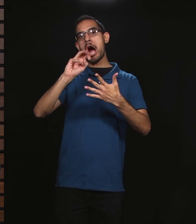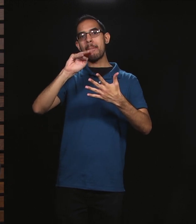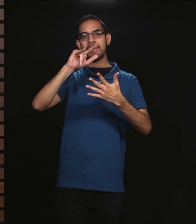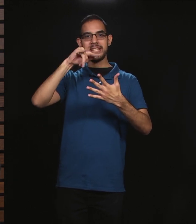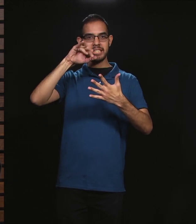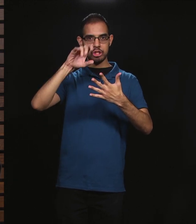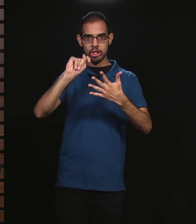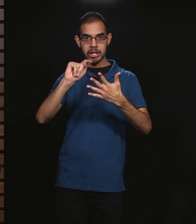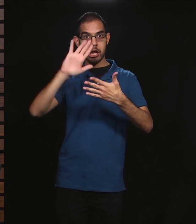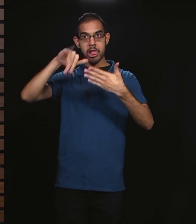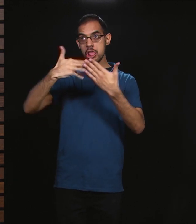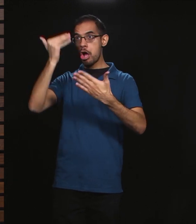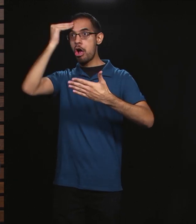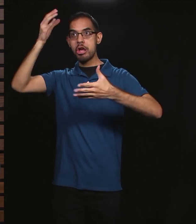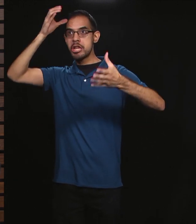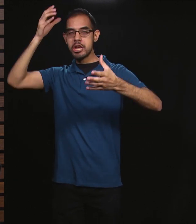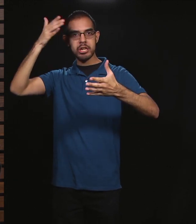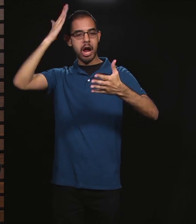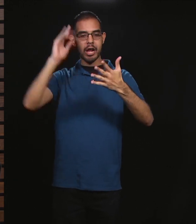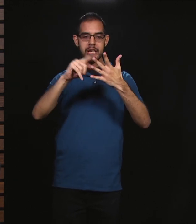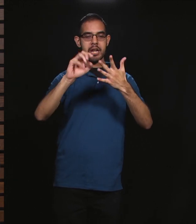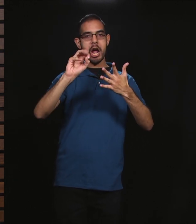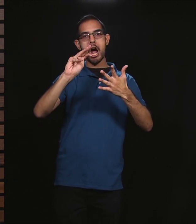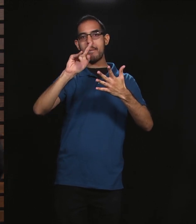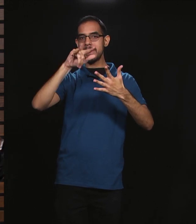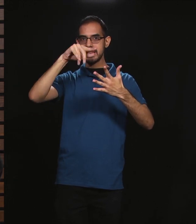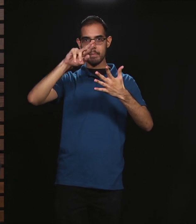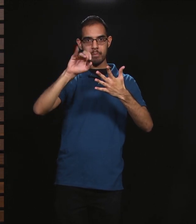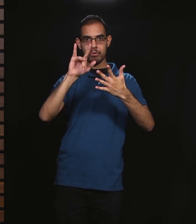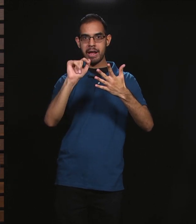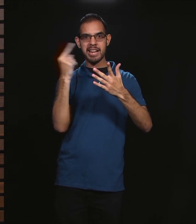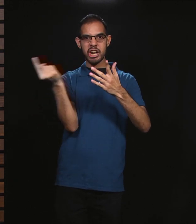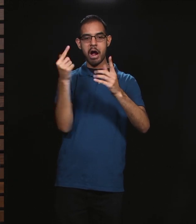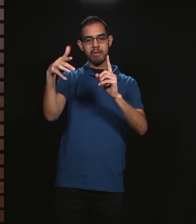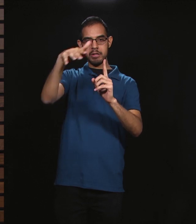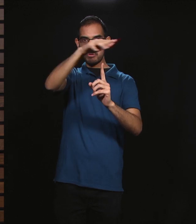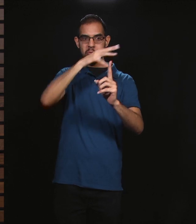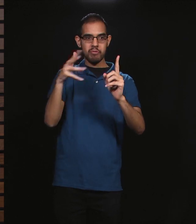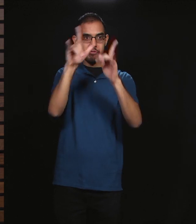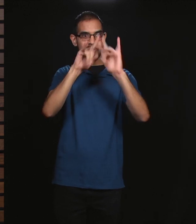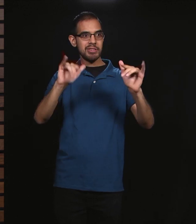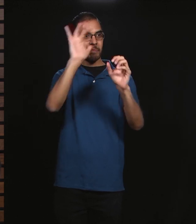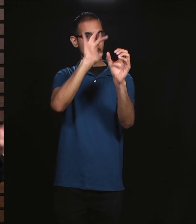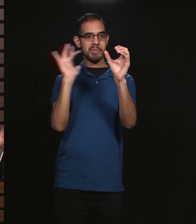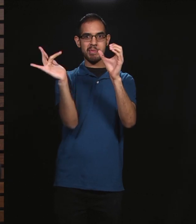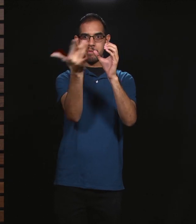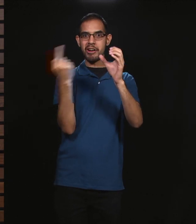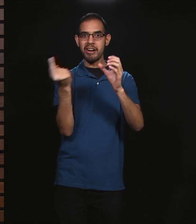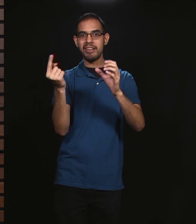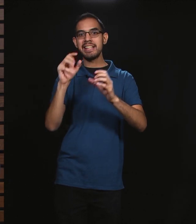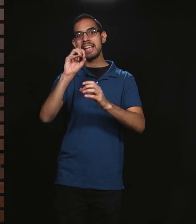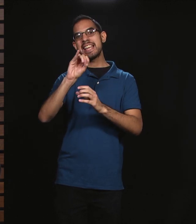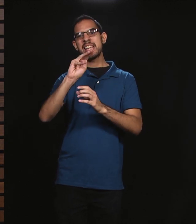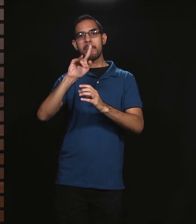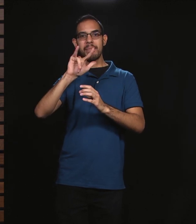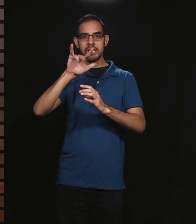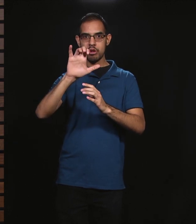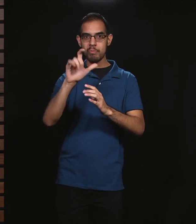all-knowing God. The omnipresent, the all-present God. The immutable, what does that mean? He doesn't change. He doesn't mutate.